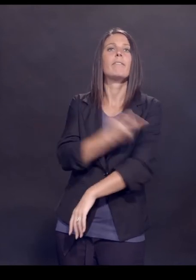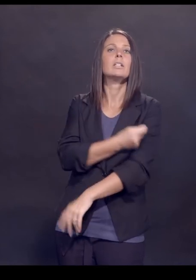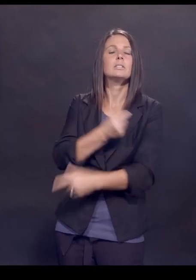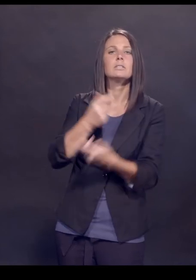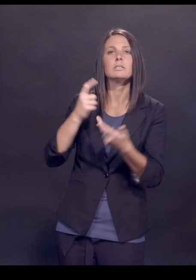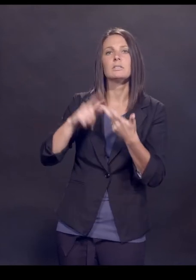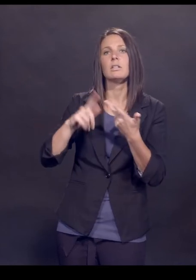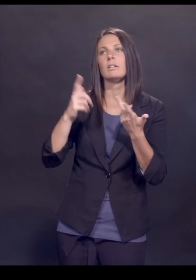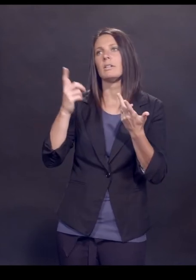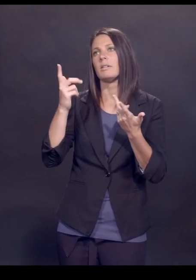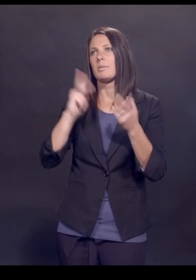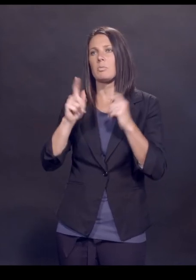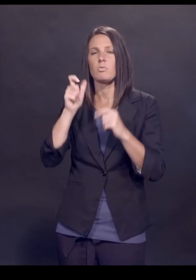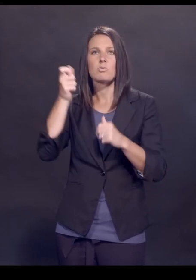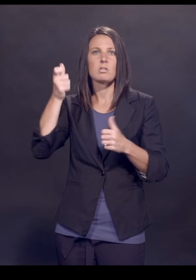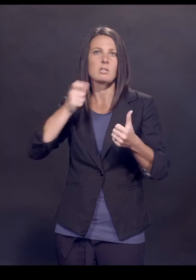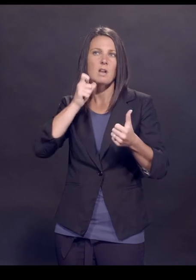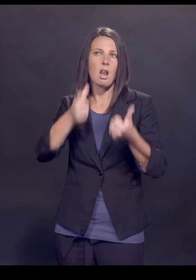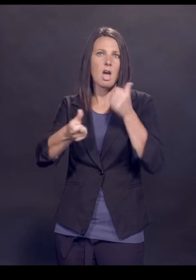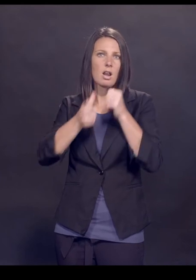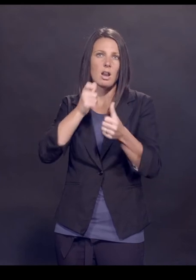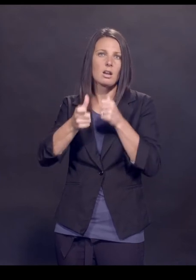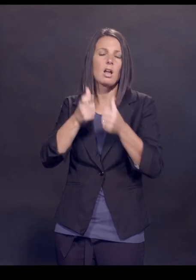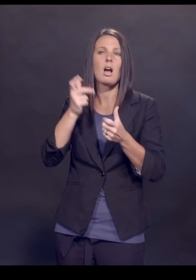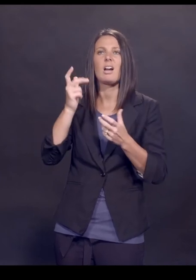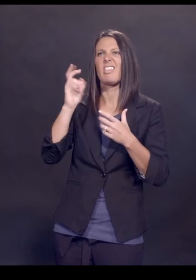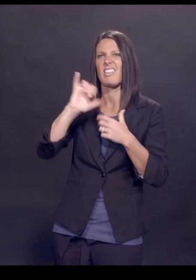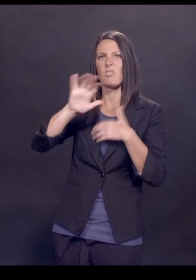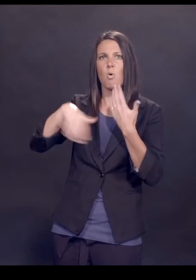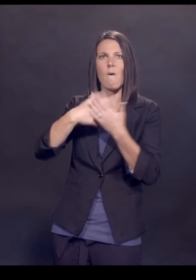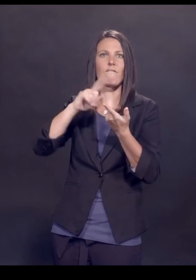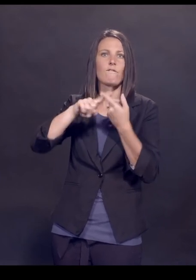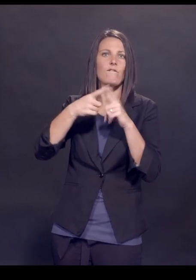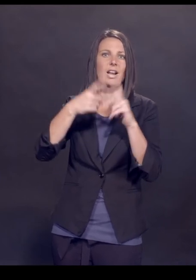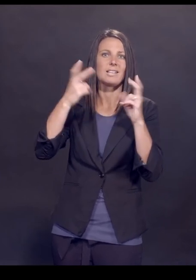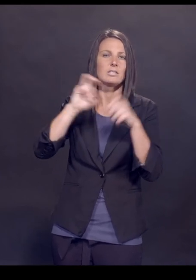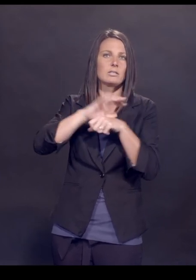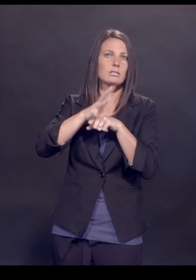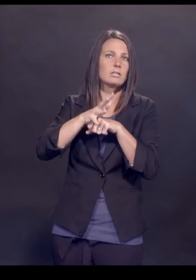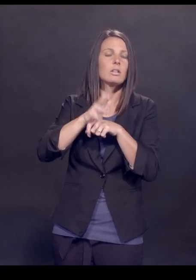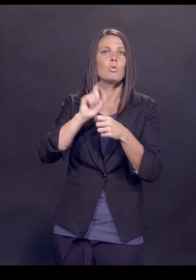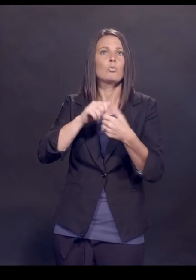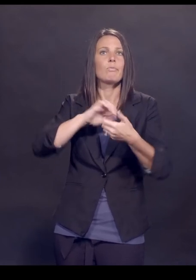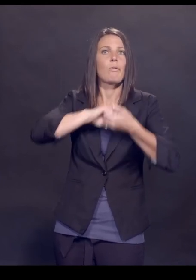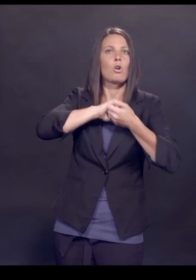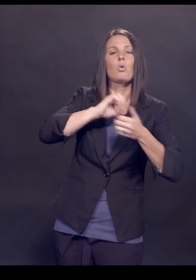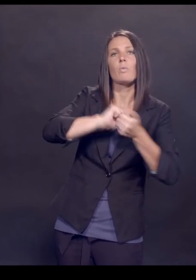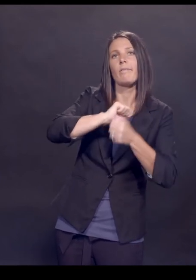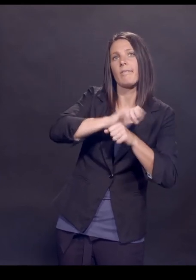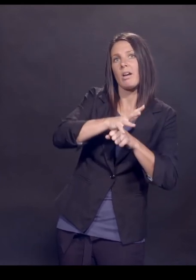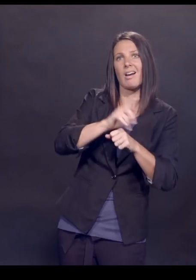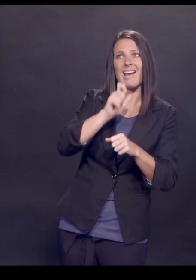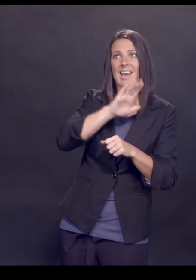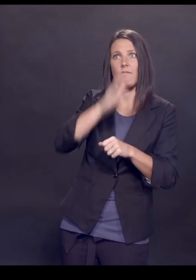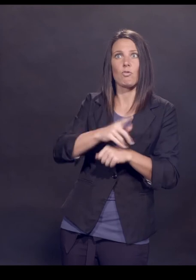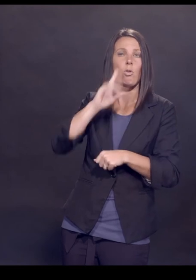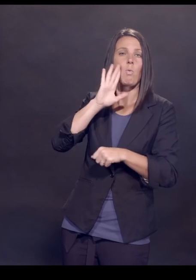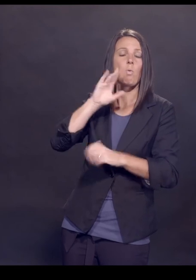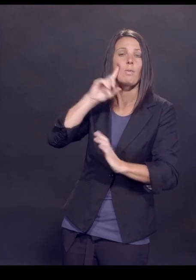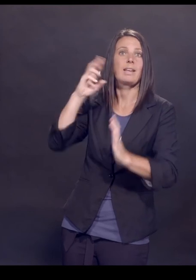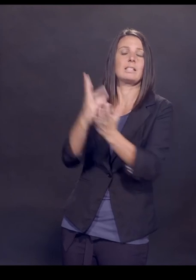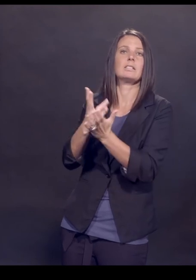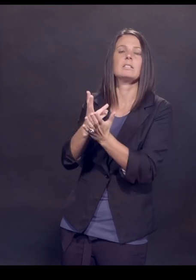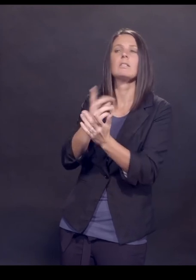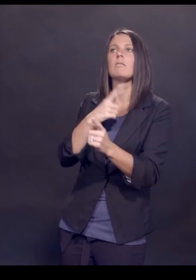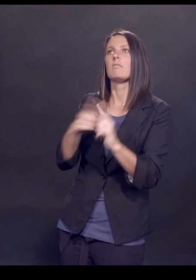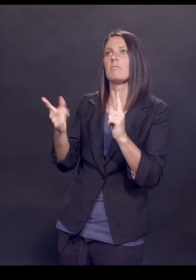denialists, vaccine denialists, conspiracy theorists. Those are all friends of SARS-CoV-2 virus. I never thought I would witness something like that in my lifetime